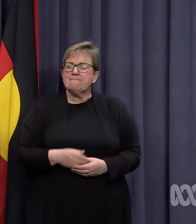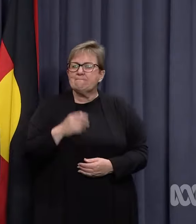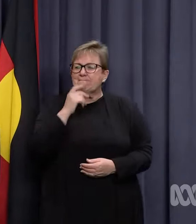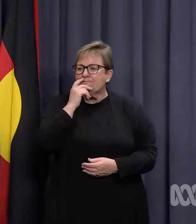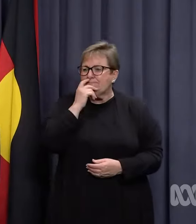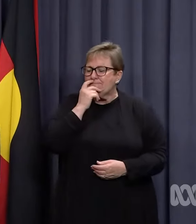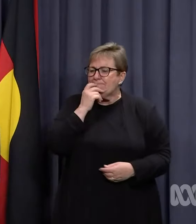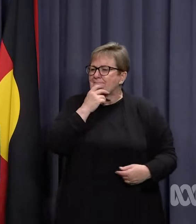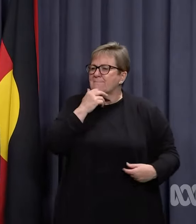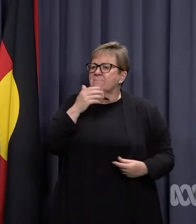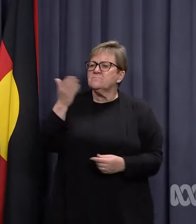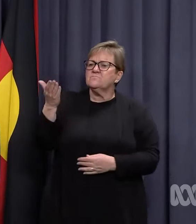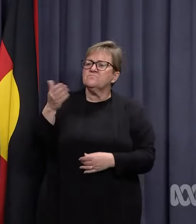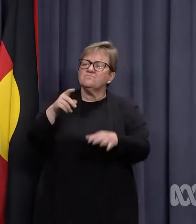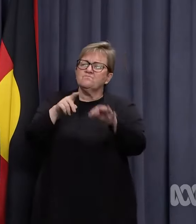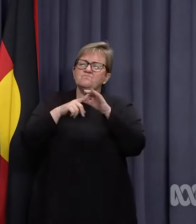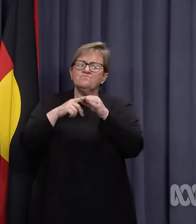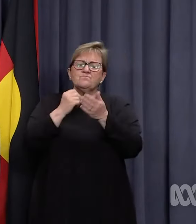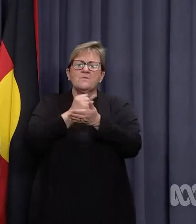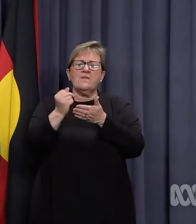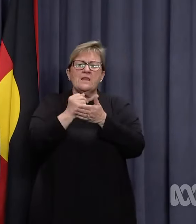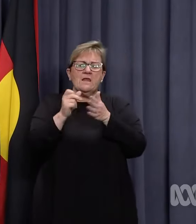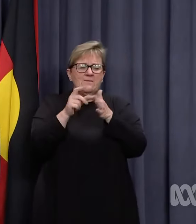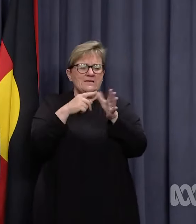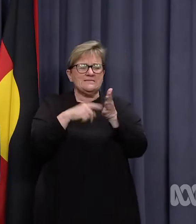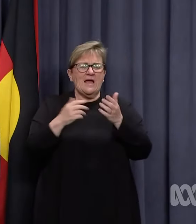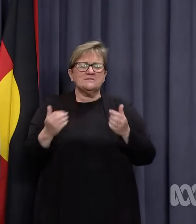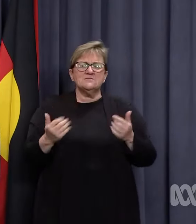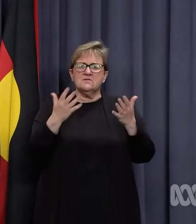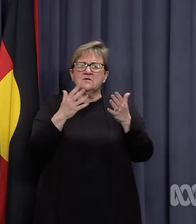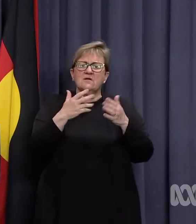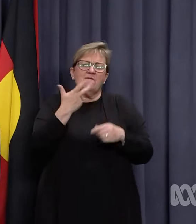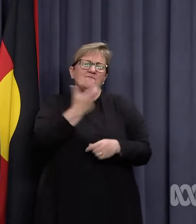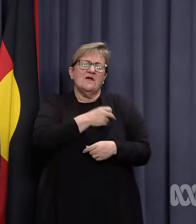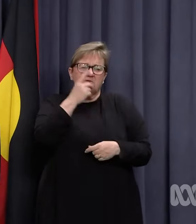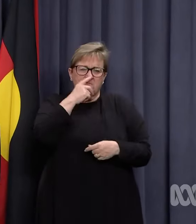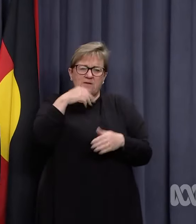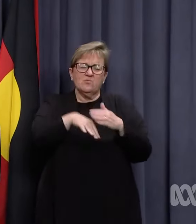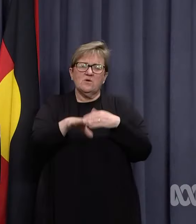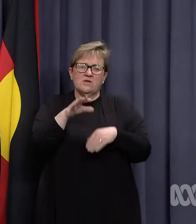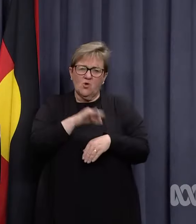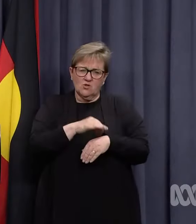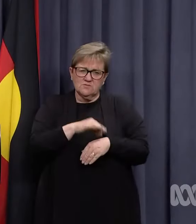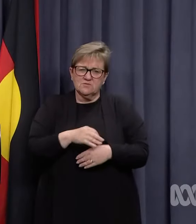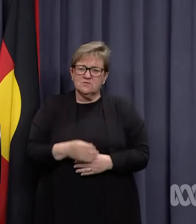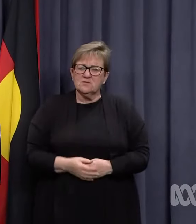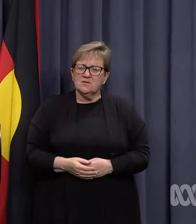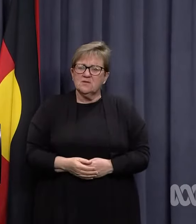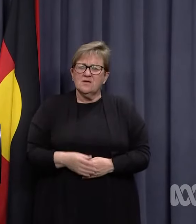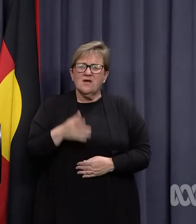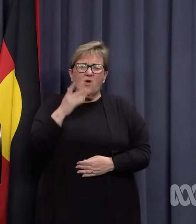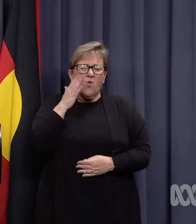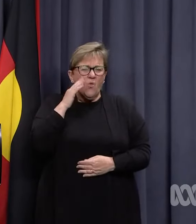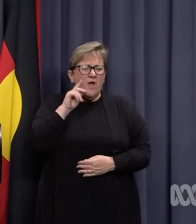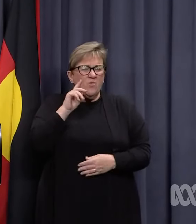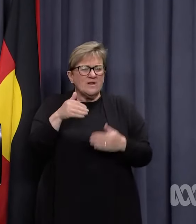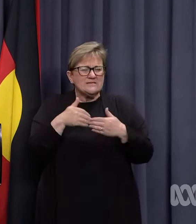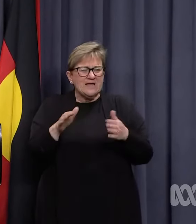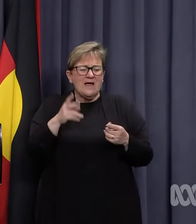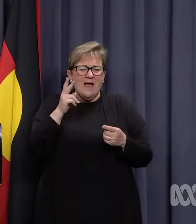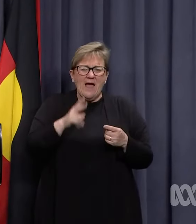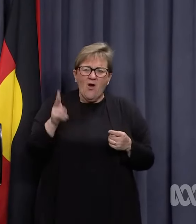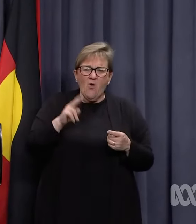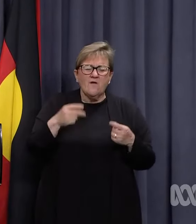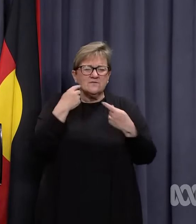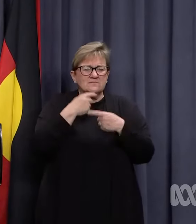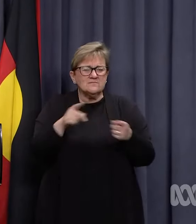releases around vaccination status of people in hospitals. When will they actually start? How frequent will